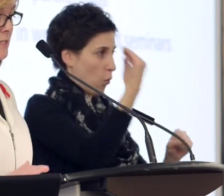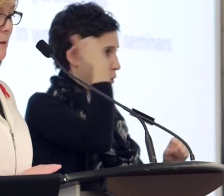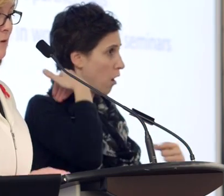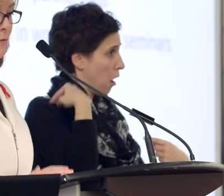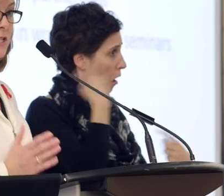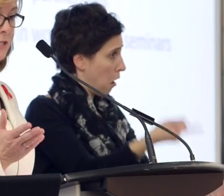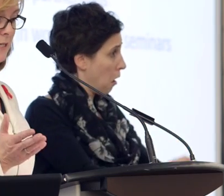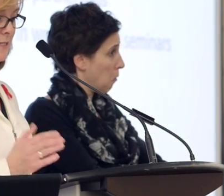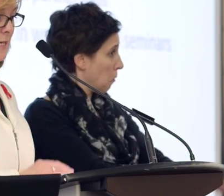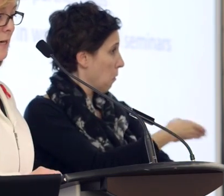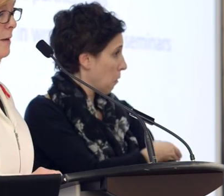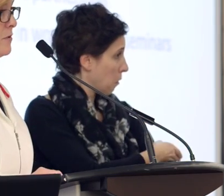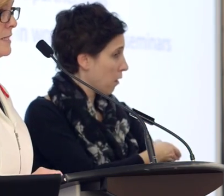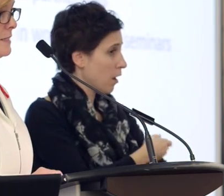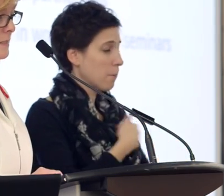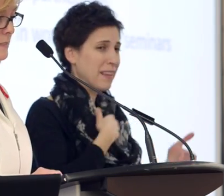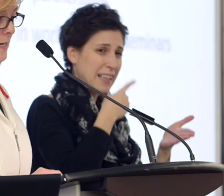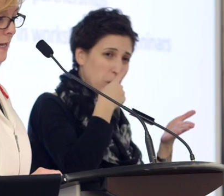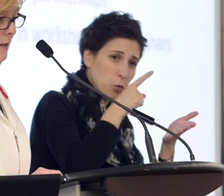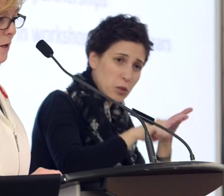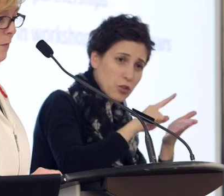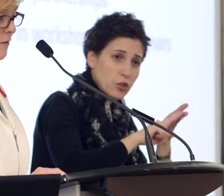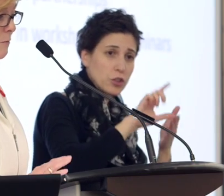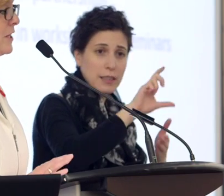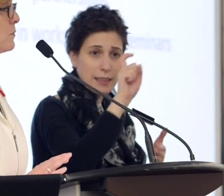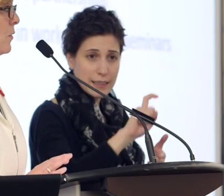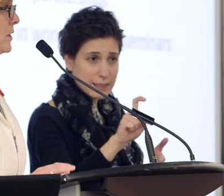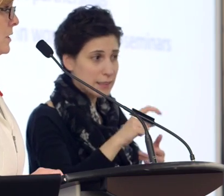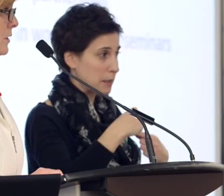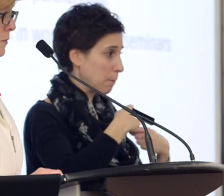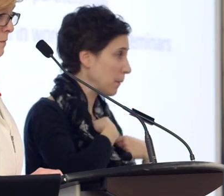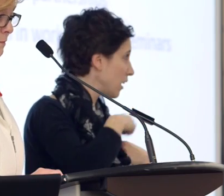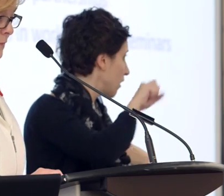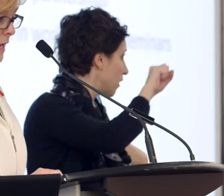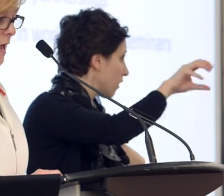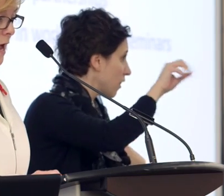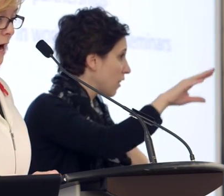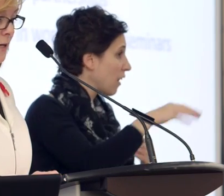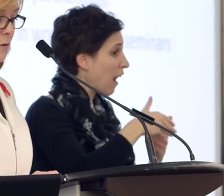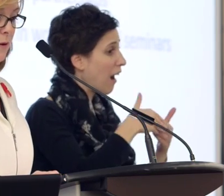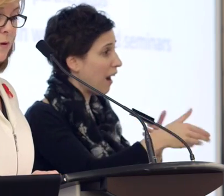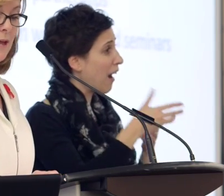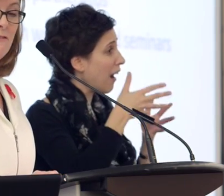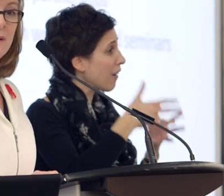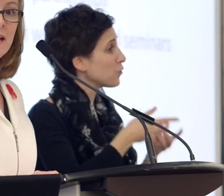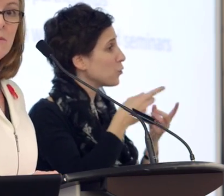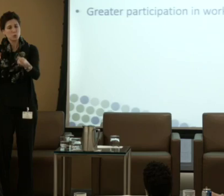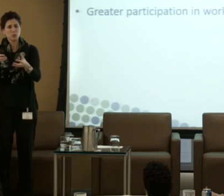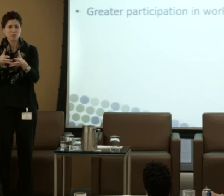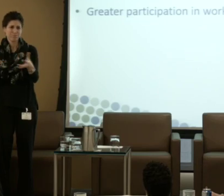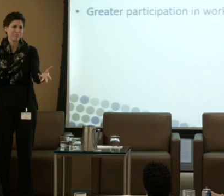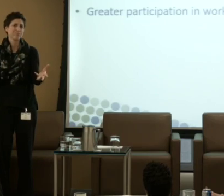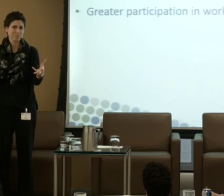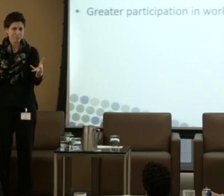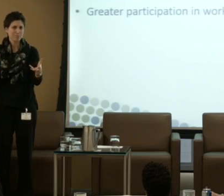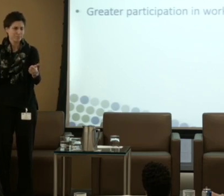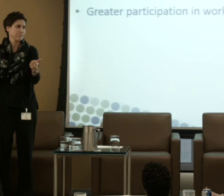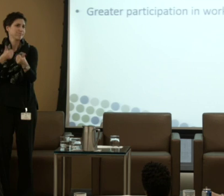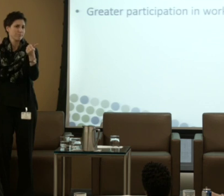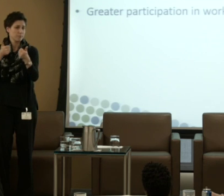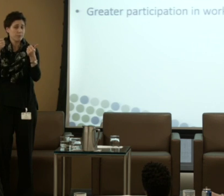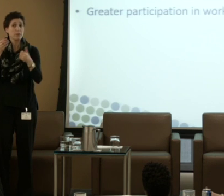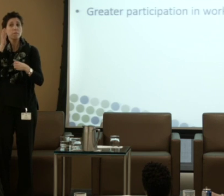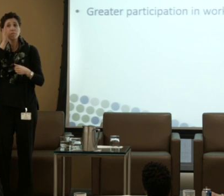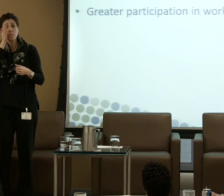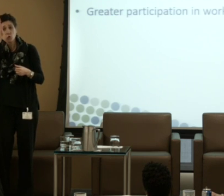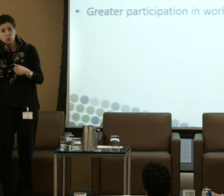research, some of which Liz and I presented today, we have much more to do. I know that we'll have many opportunities in the future